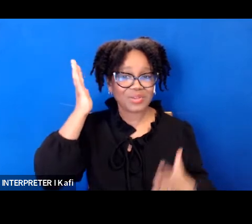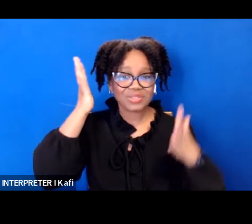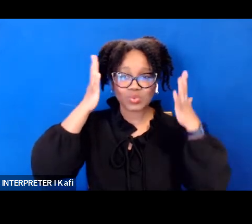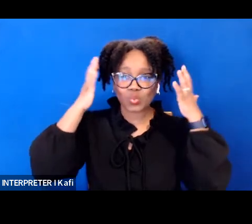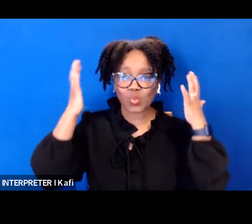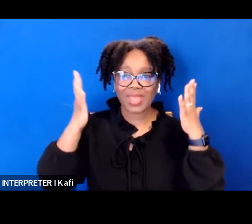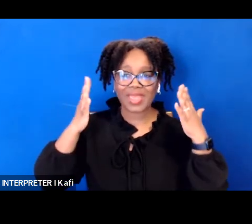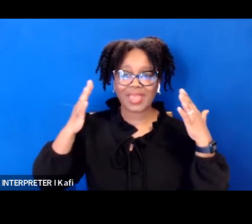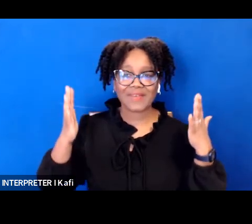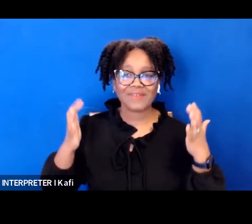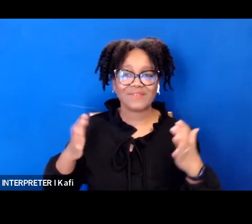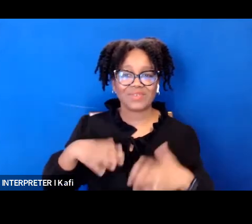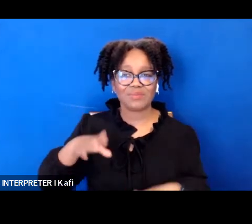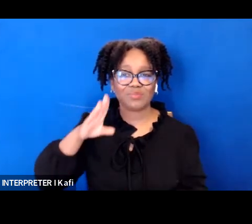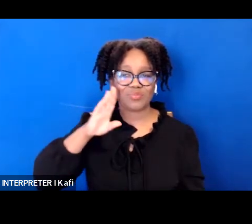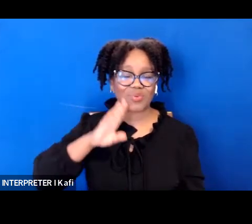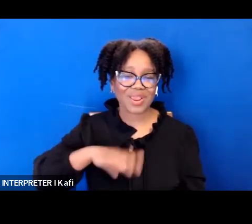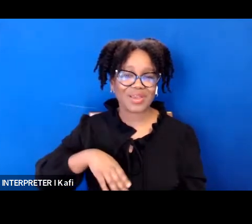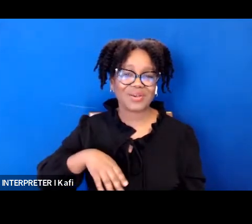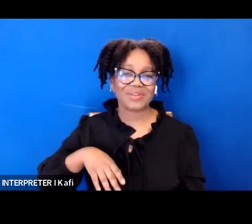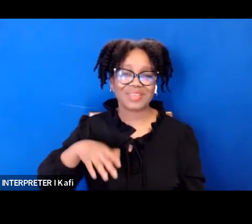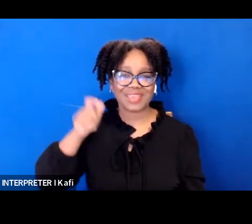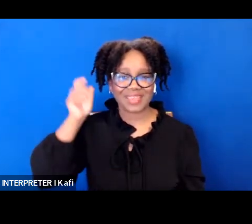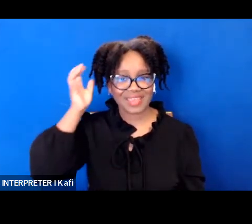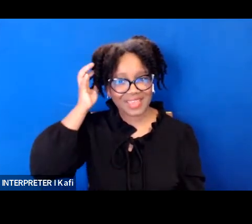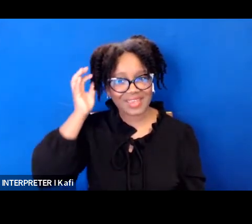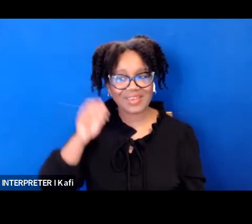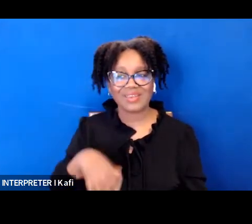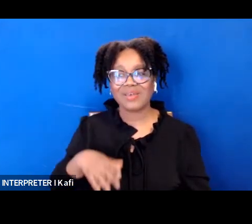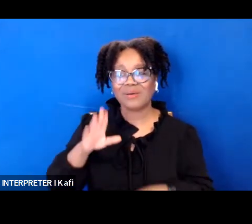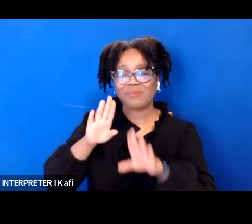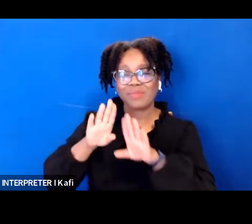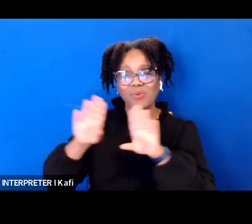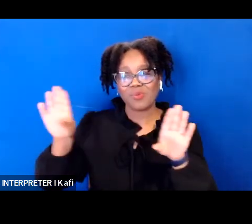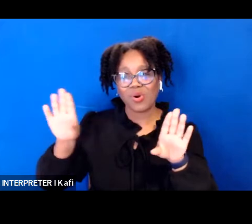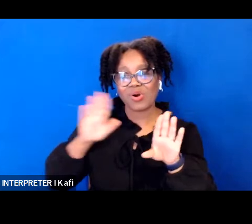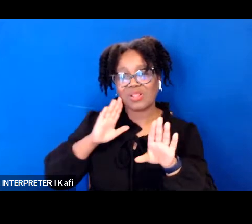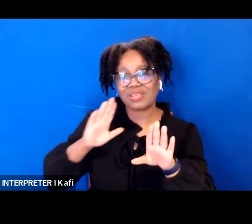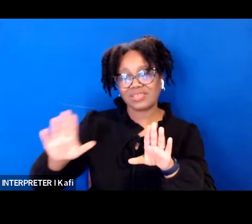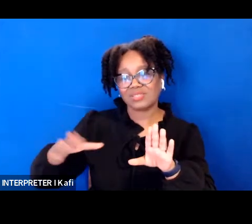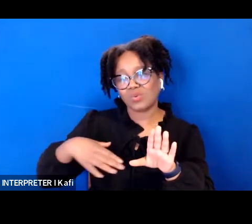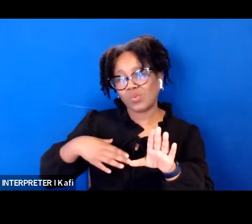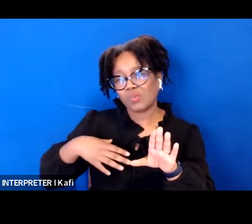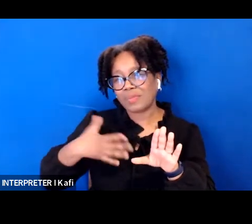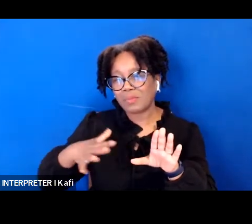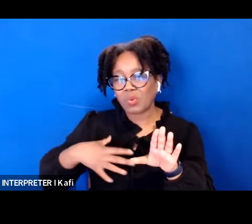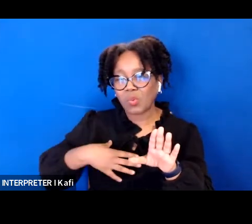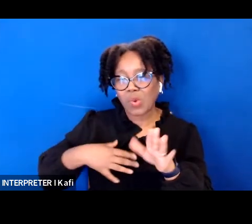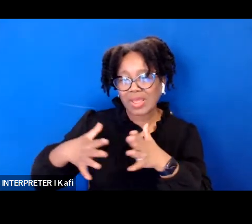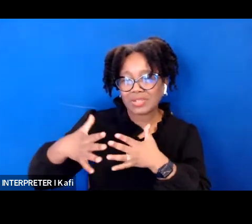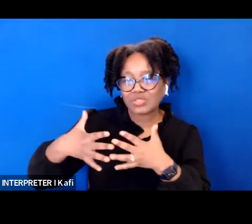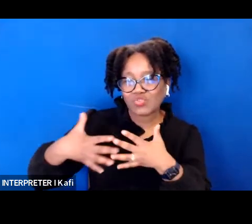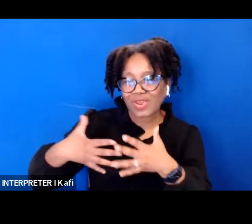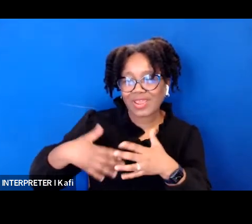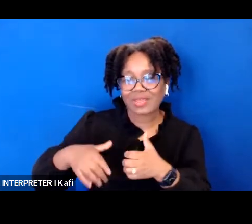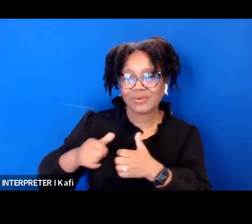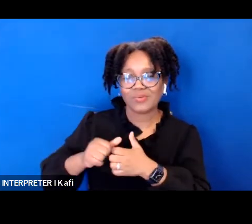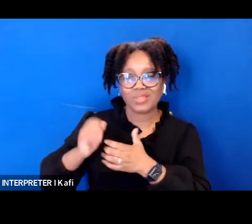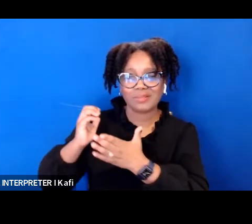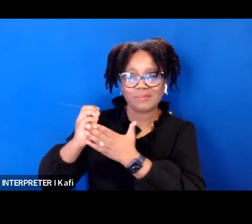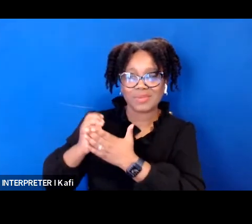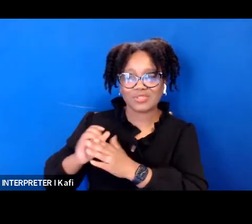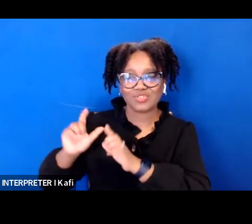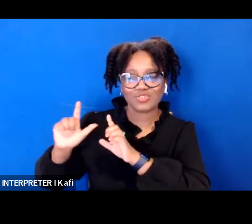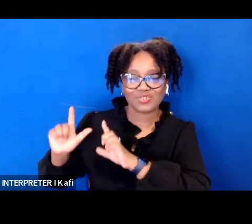whitish gray with pictures um on the back um and you might see some other random posters because i'm just a